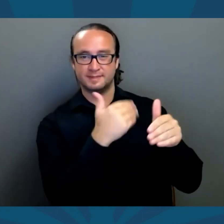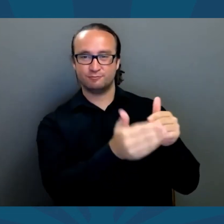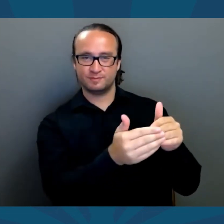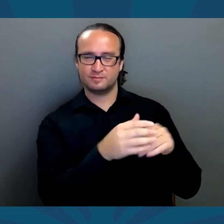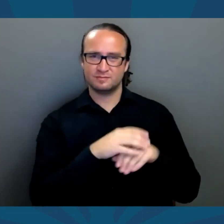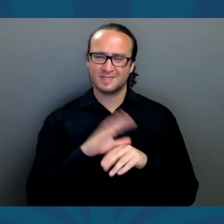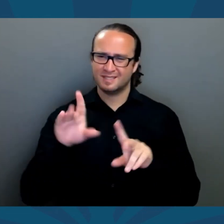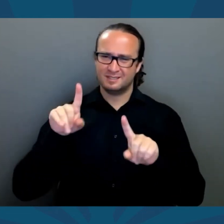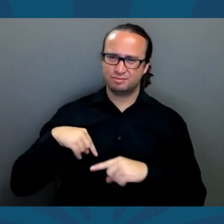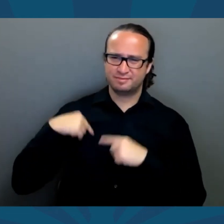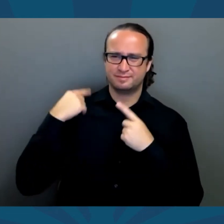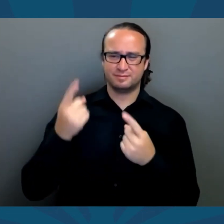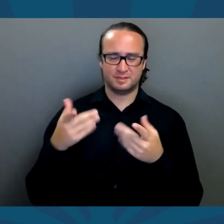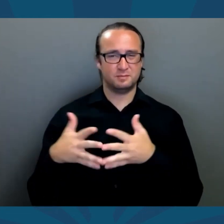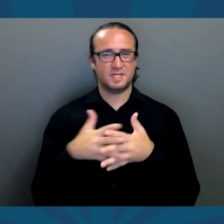generation.